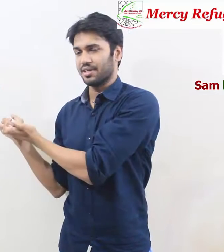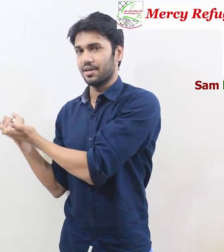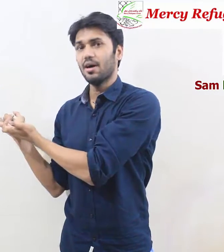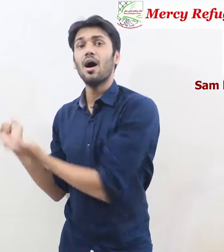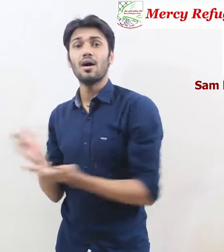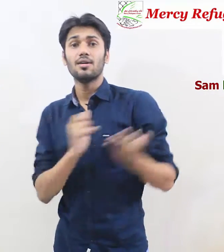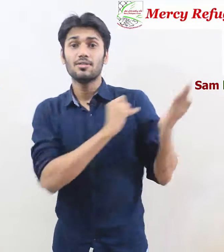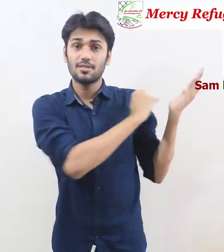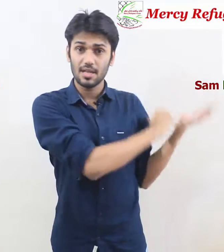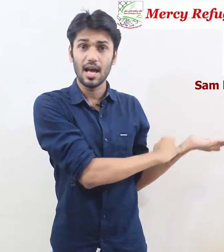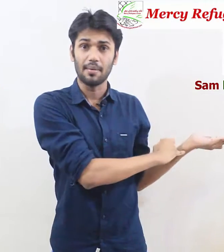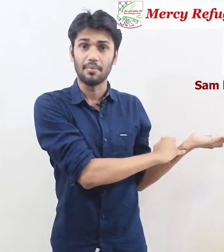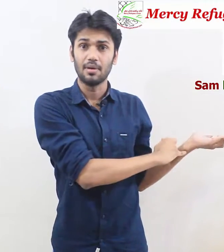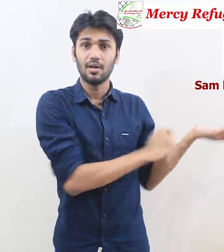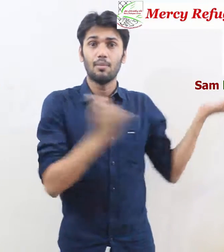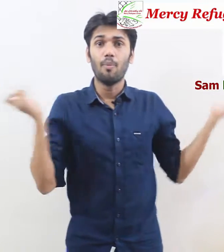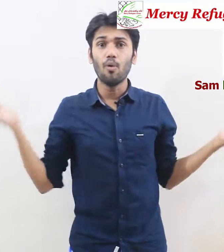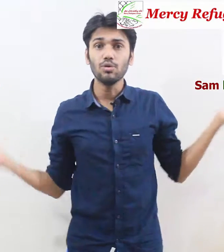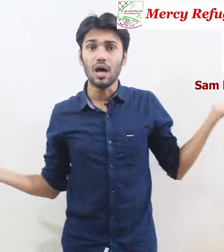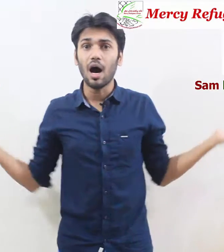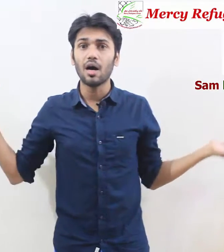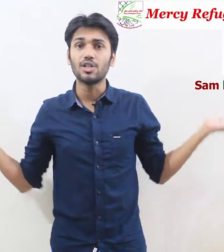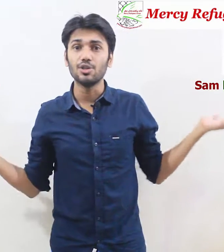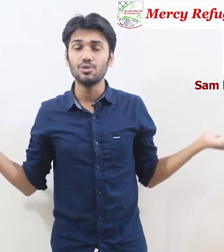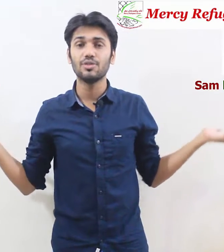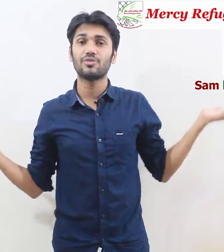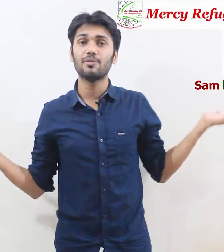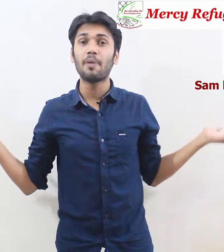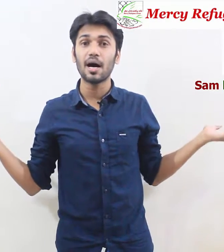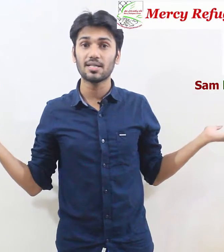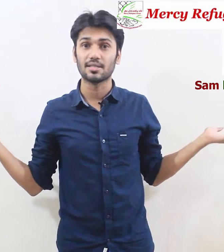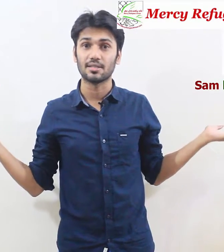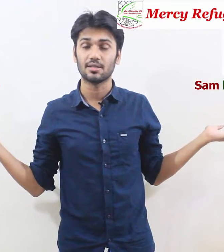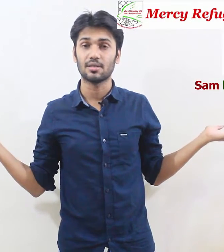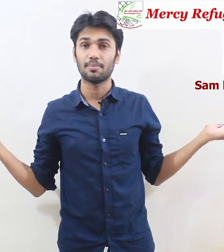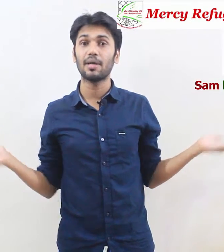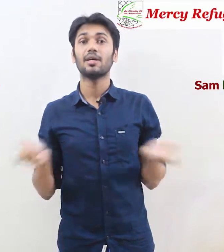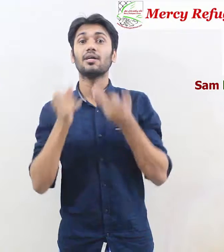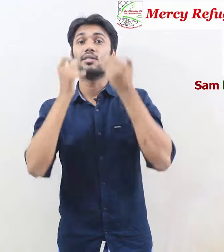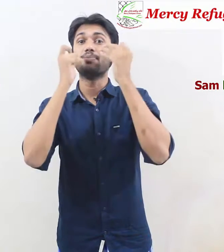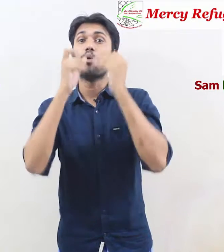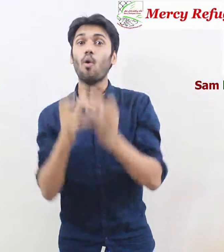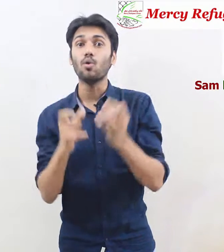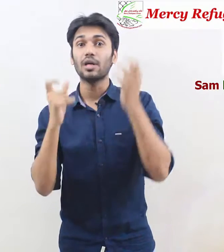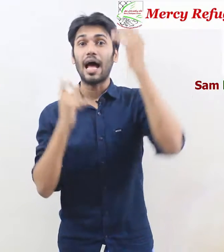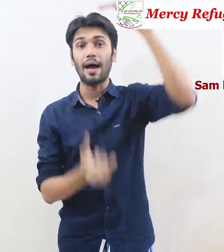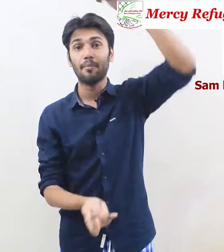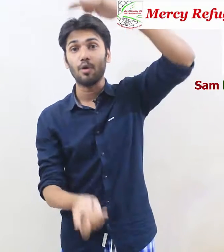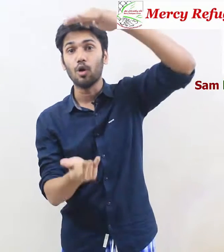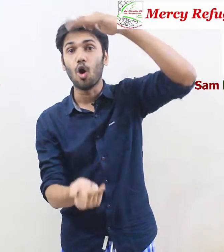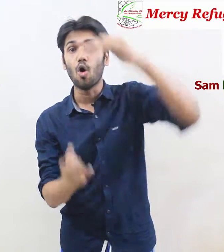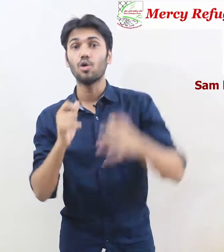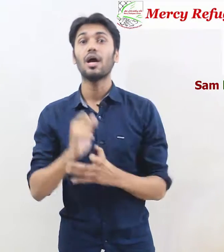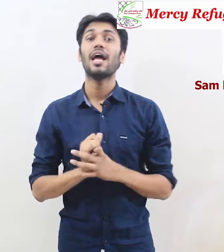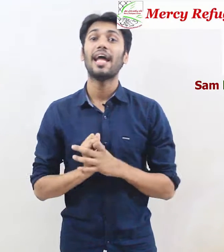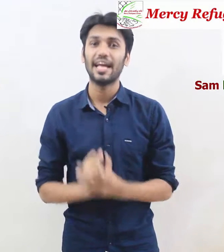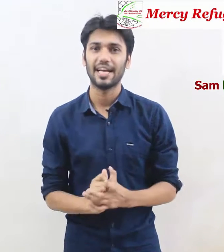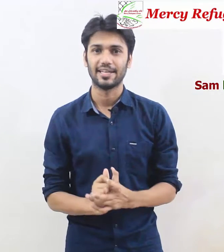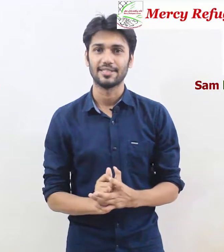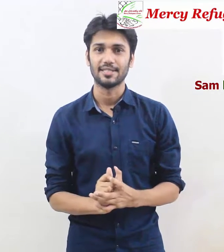both are two different person but they both have long hair